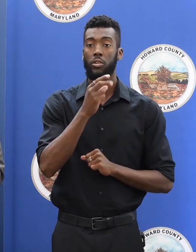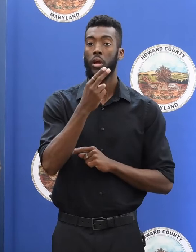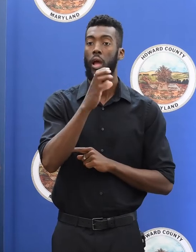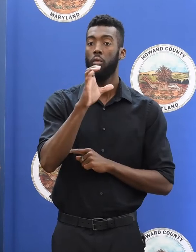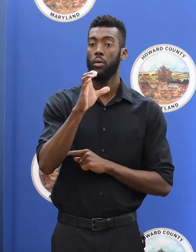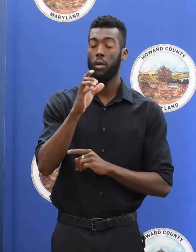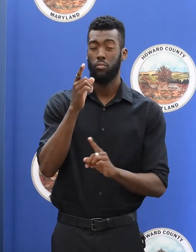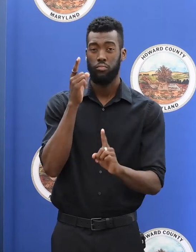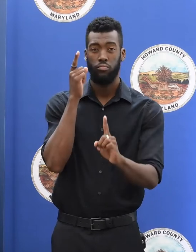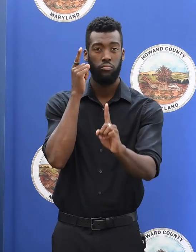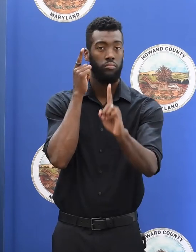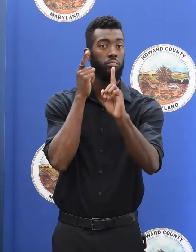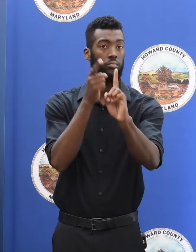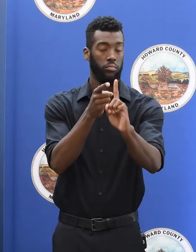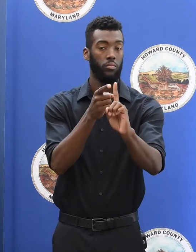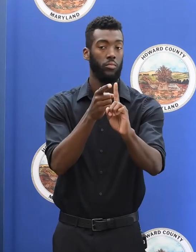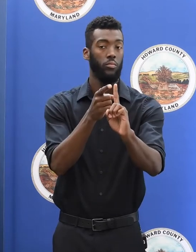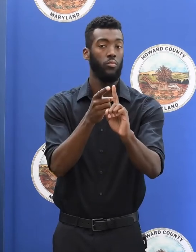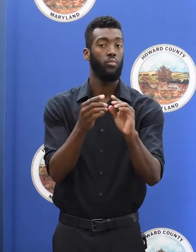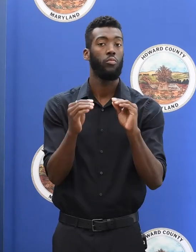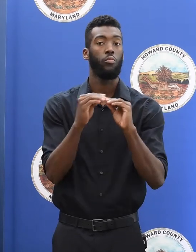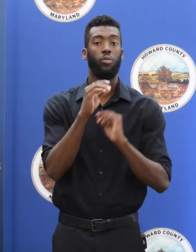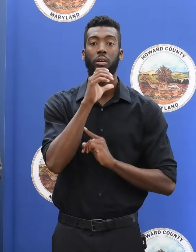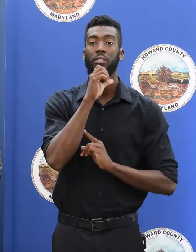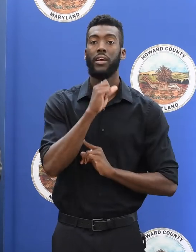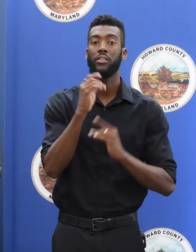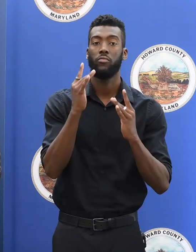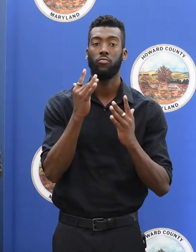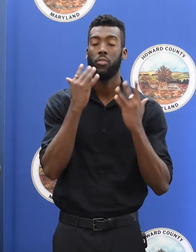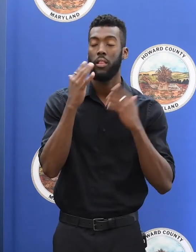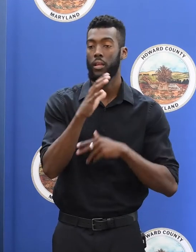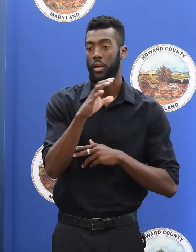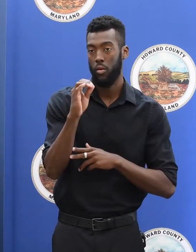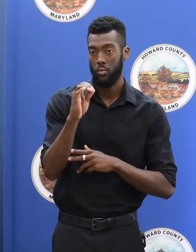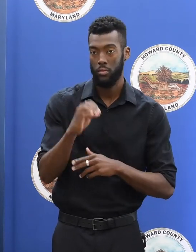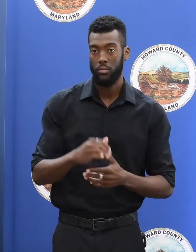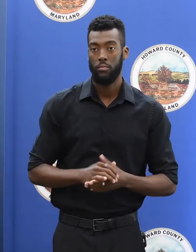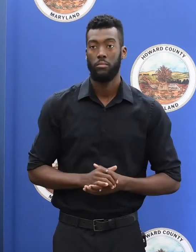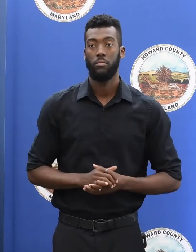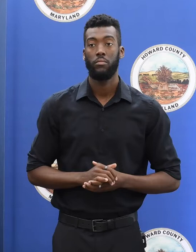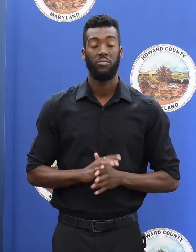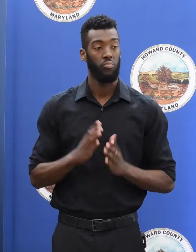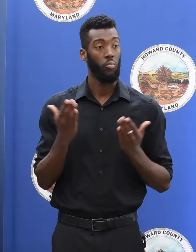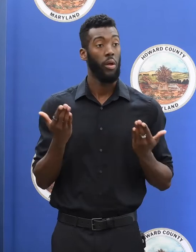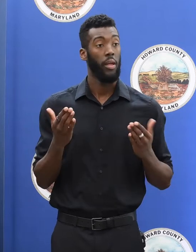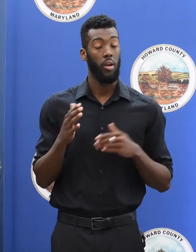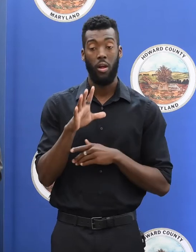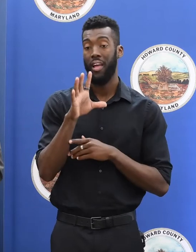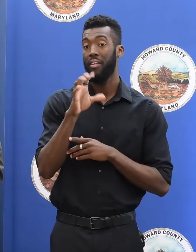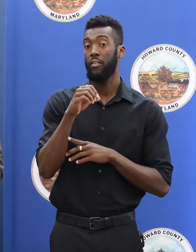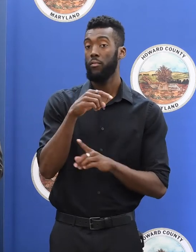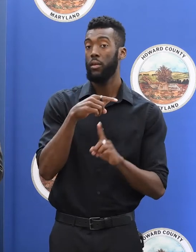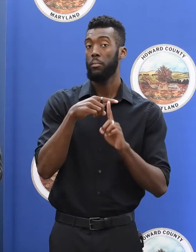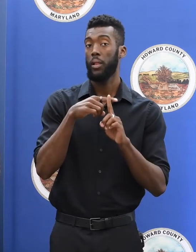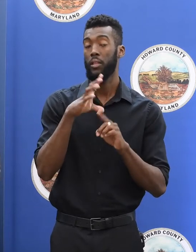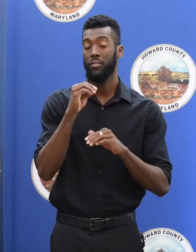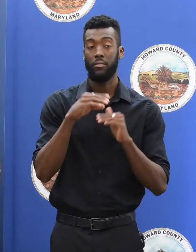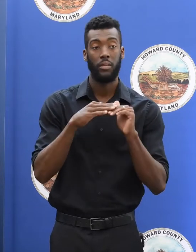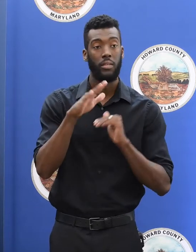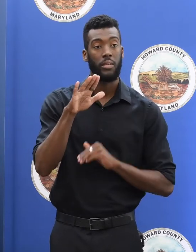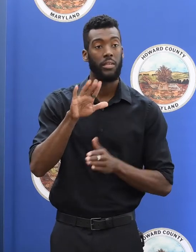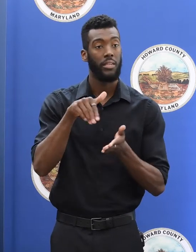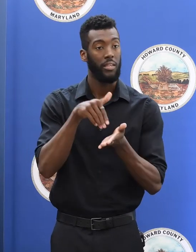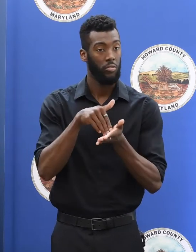moves toward being more of an age-friendly county, and we're right here at a 50-plus center, having